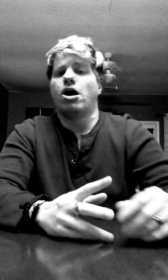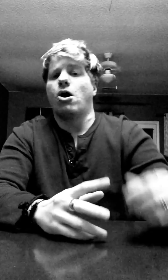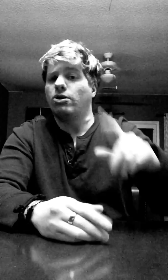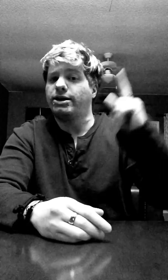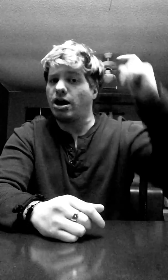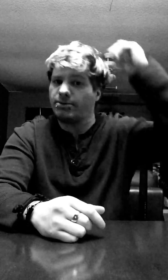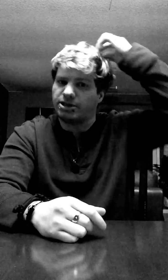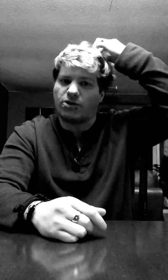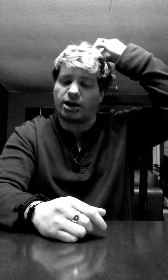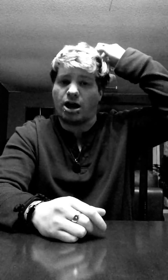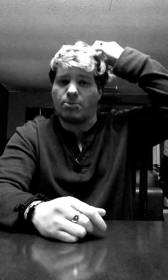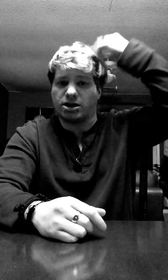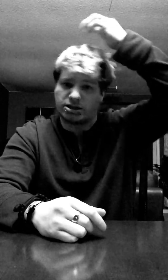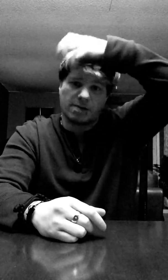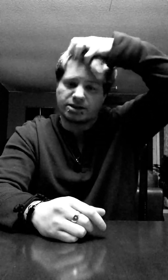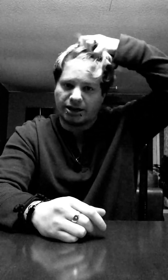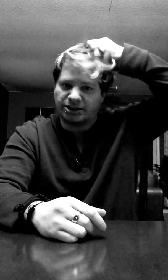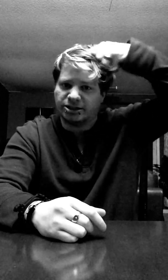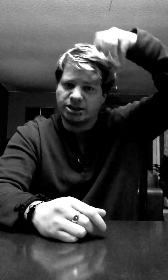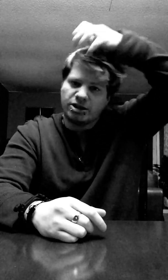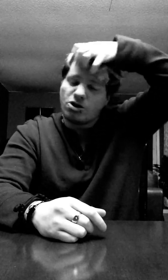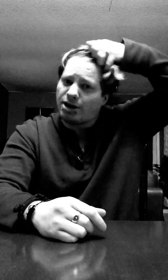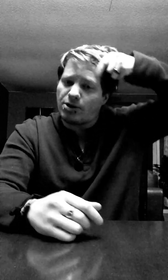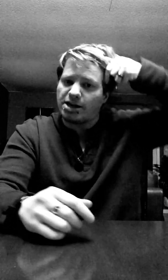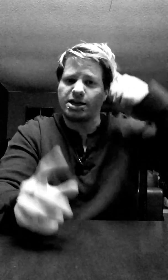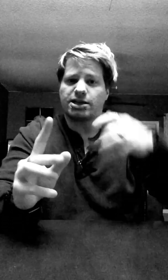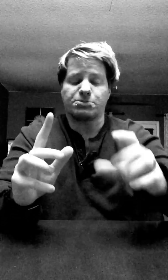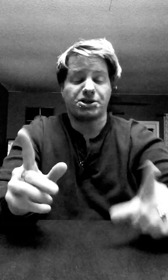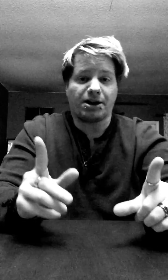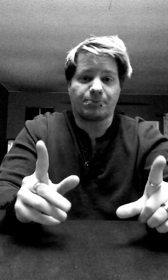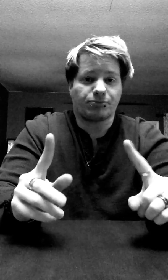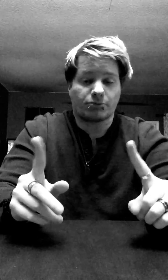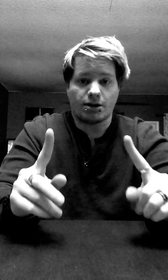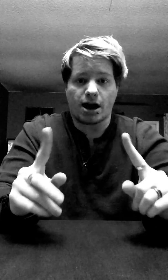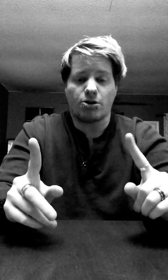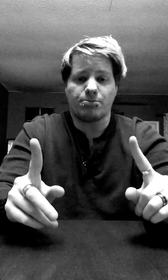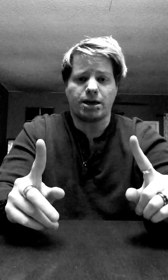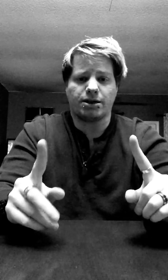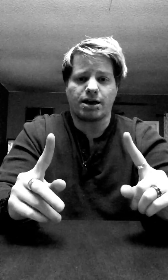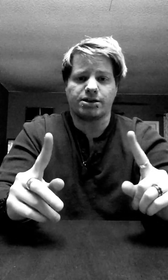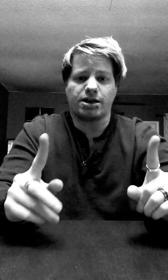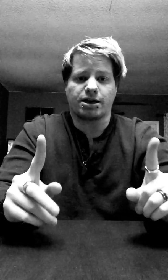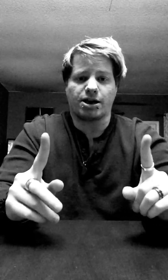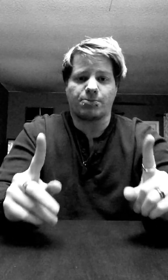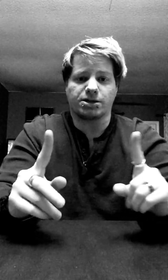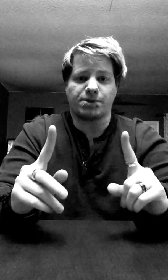Only God himself can help us stop sinning. Now, when I say stop sinning, I don't mean that he can help us be